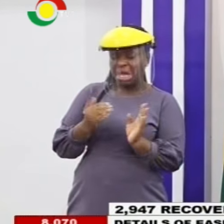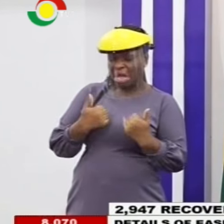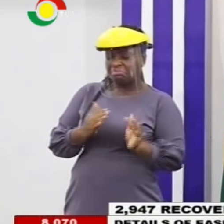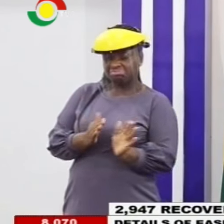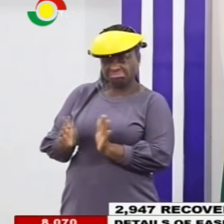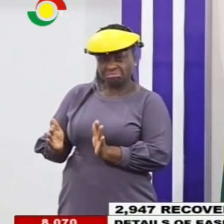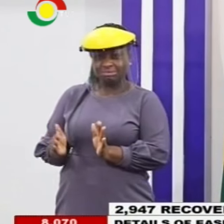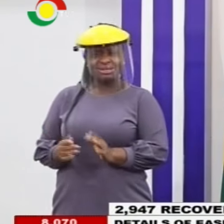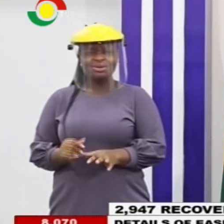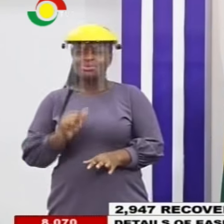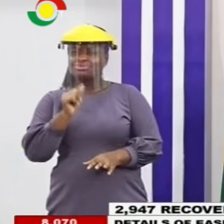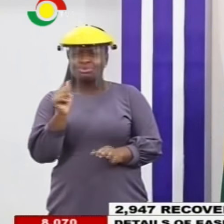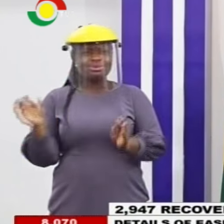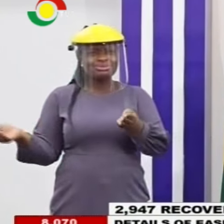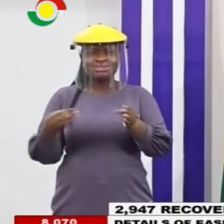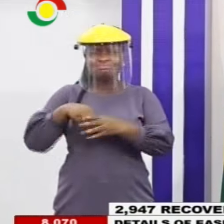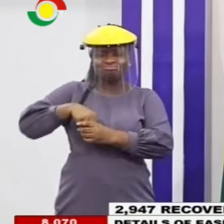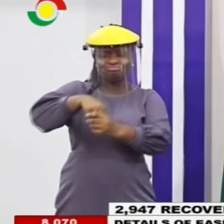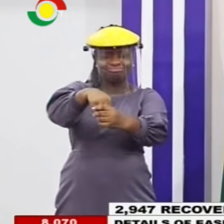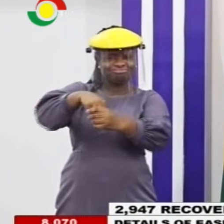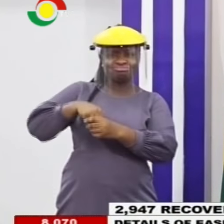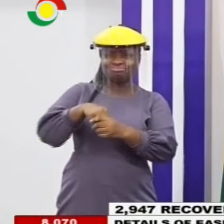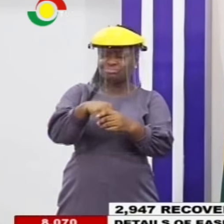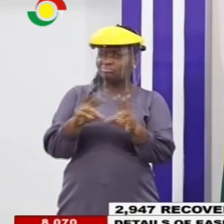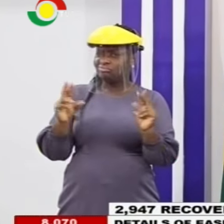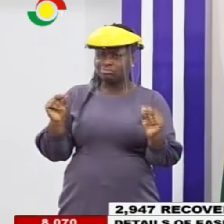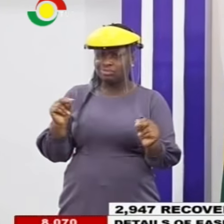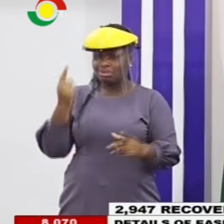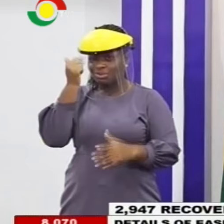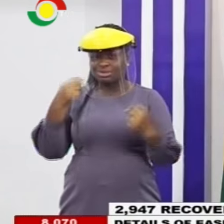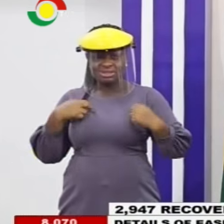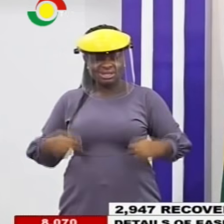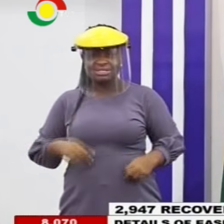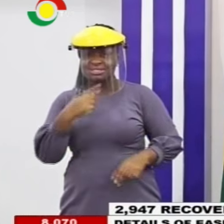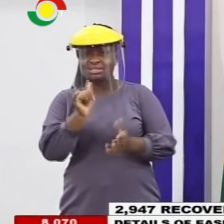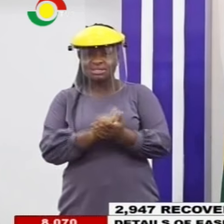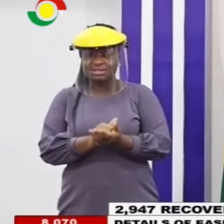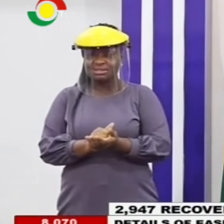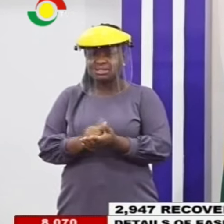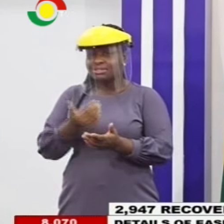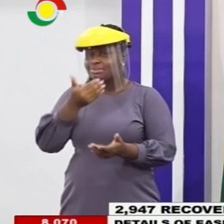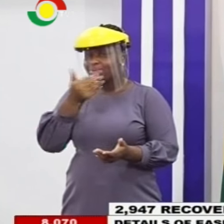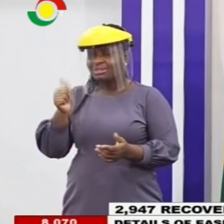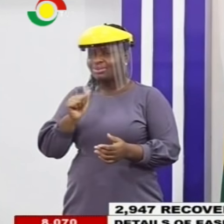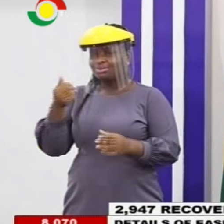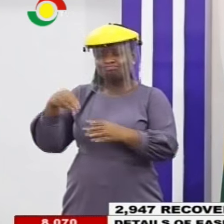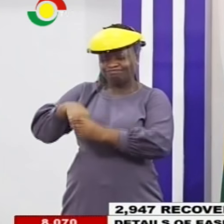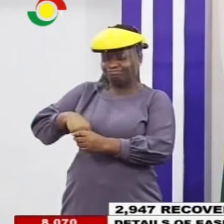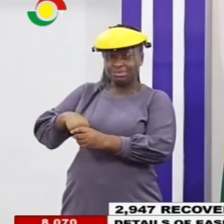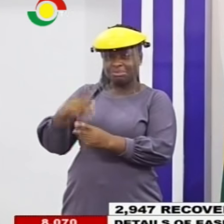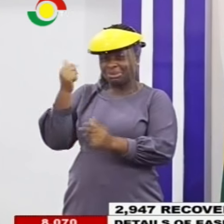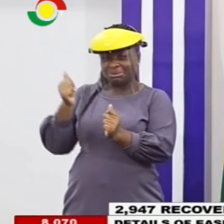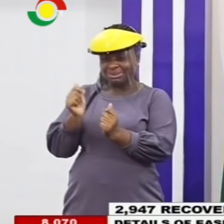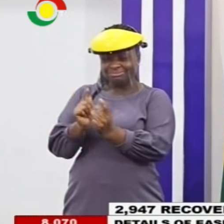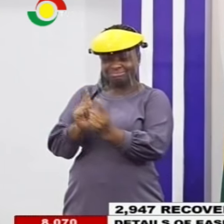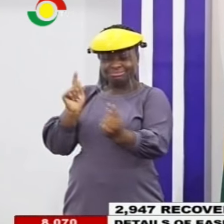health experts tell us that the bus is too cluttered a space for these kids and it's better for them even when they walk to school